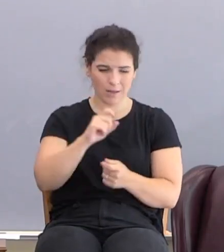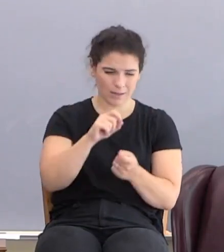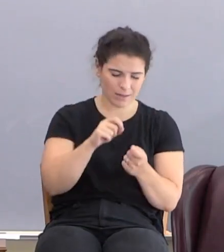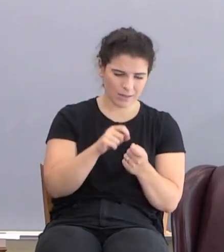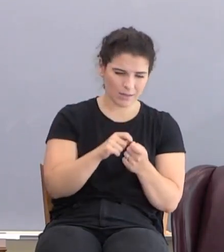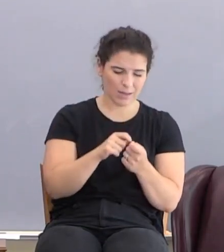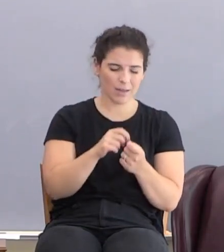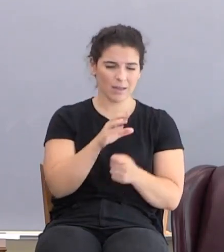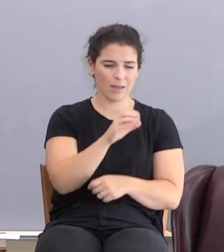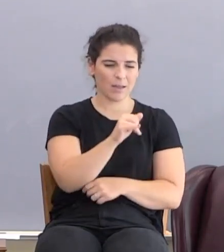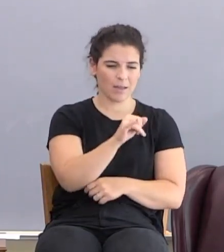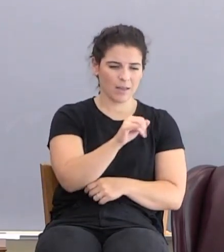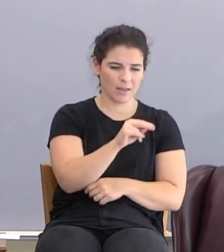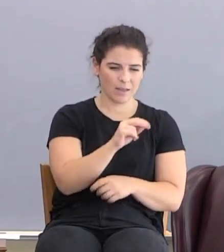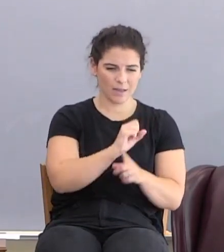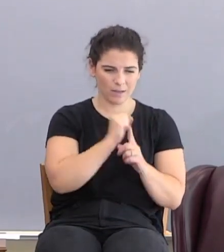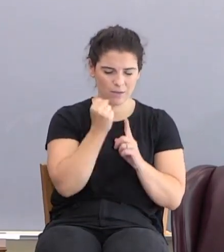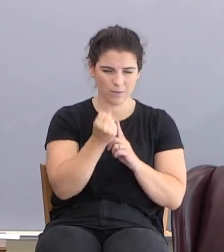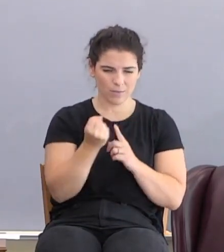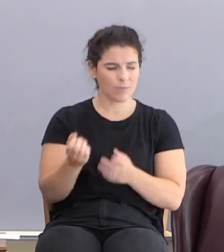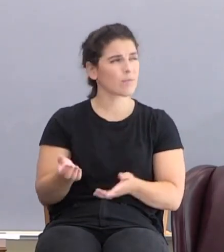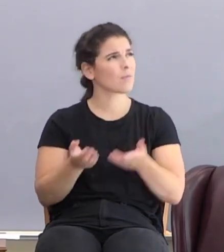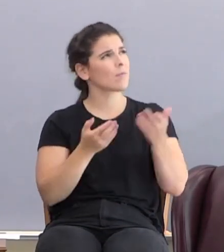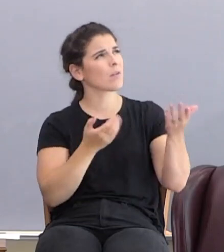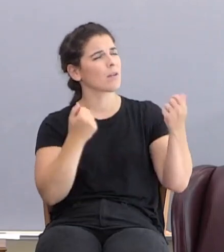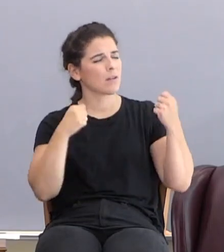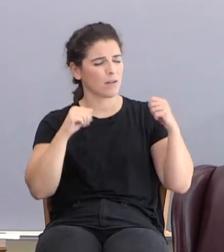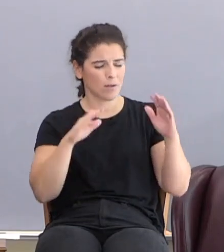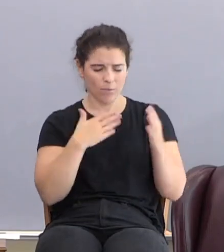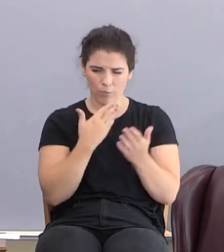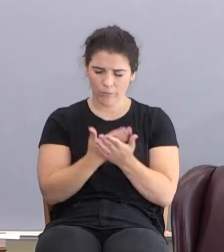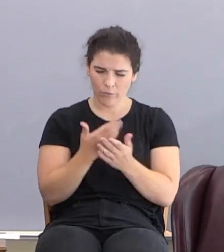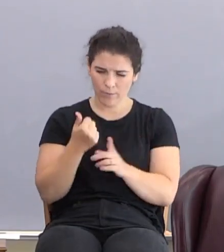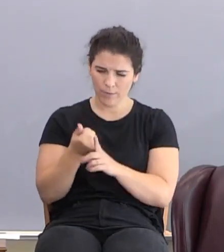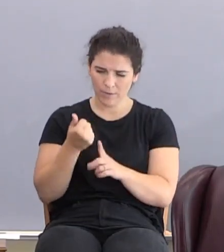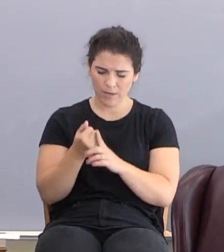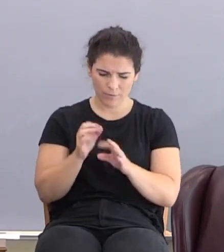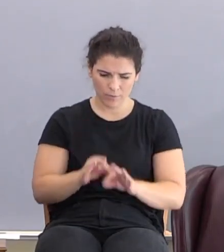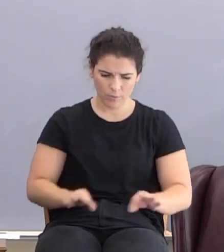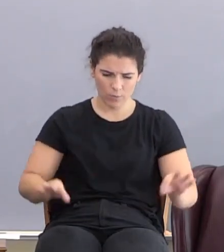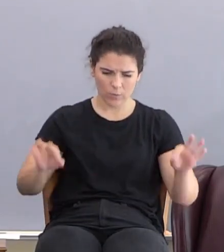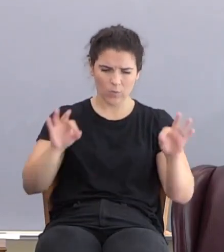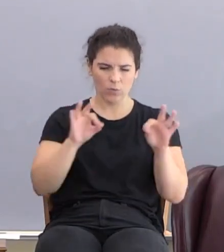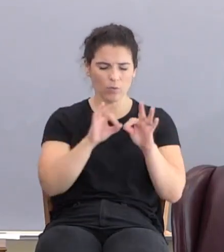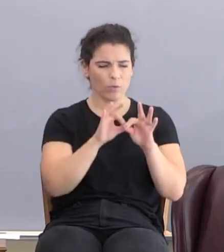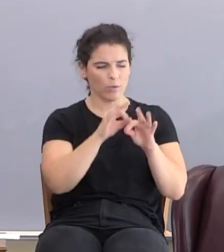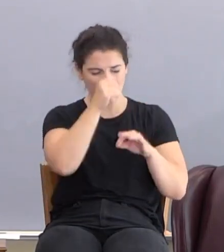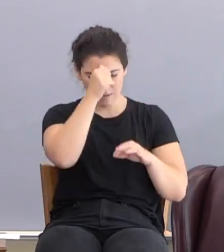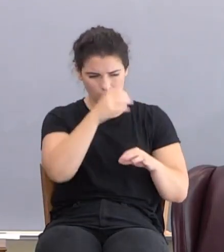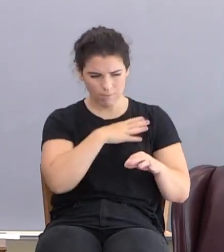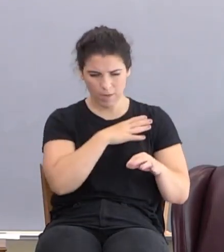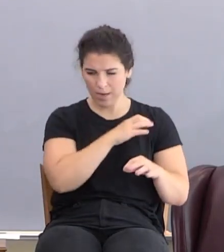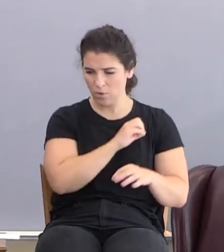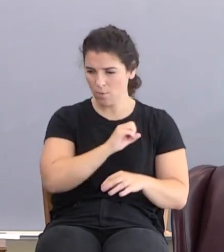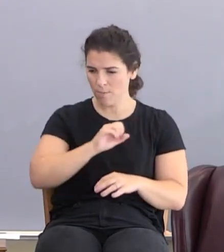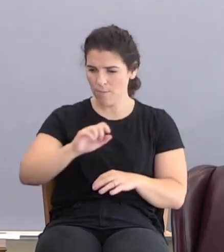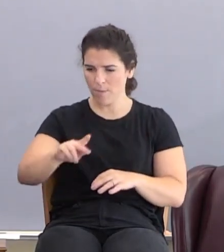got a zeal. He's going to bring the sacrifice. He's going to prove himself worthy to be the one to take mankind back into the garden.